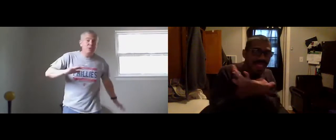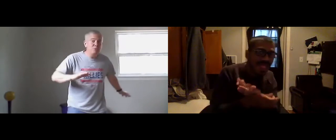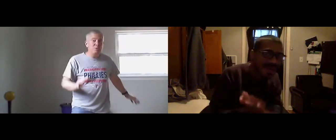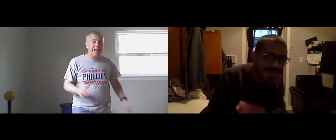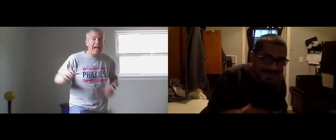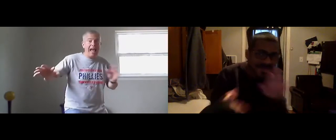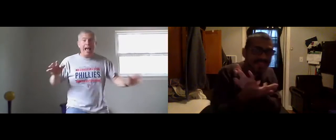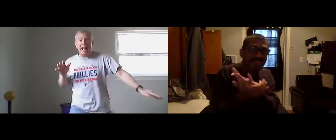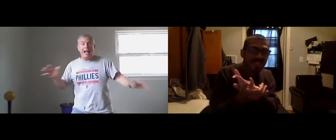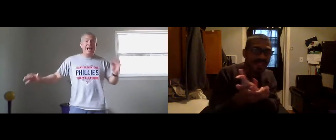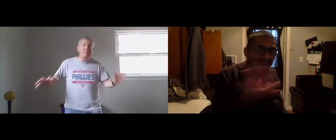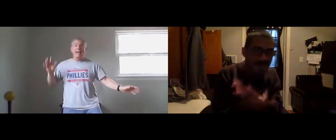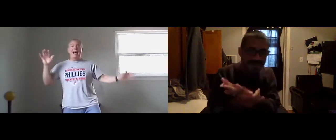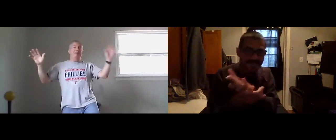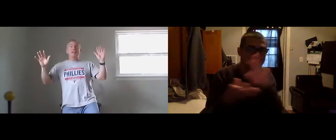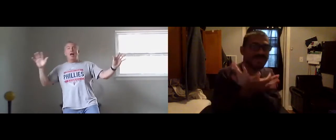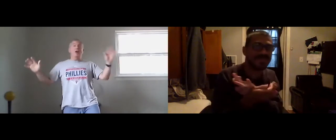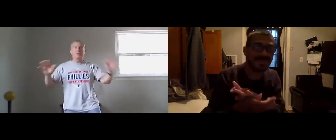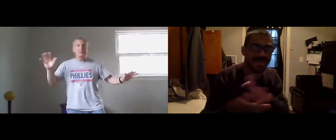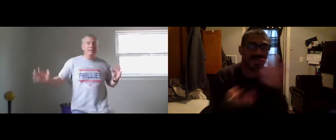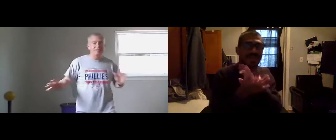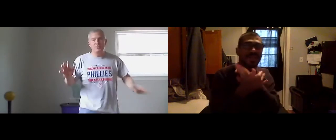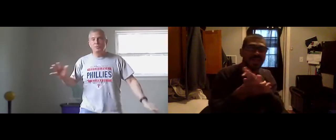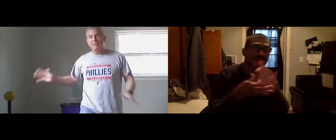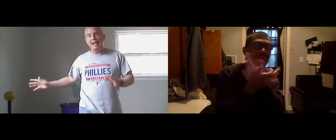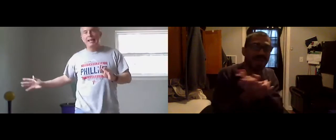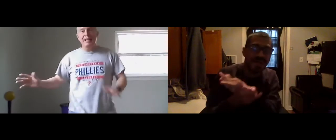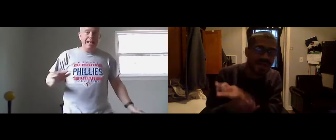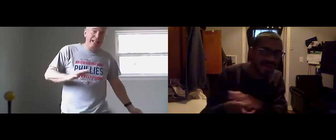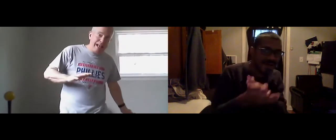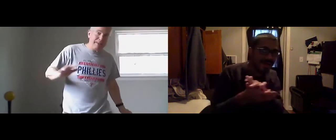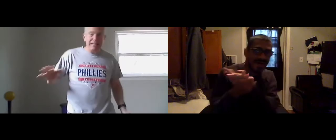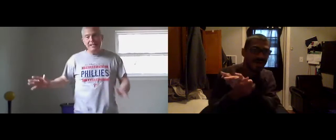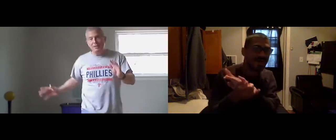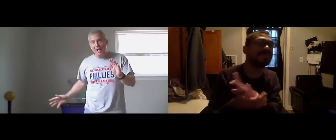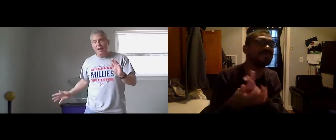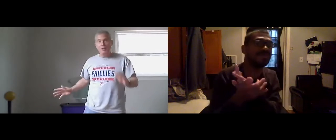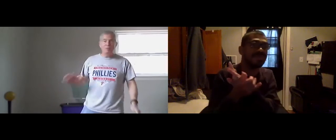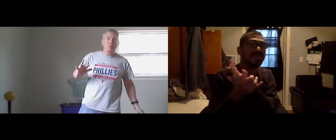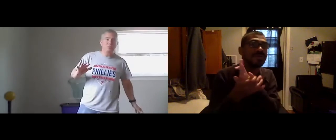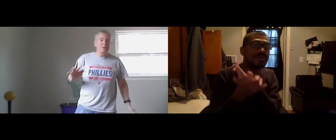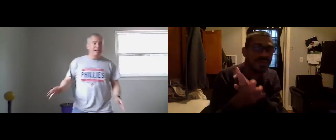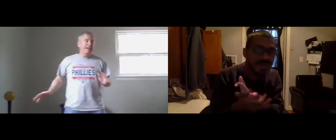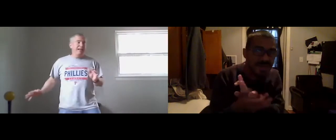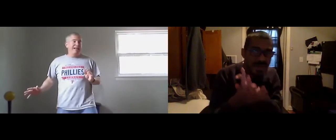you. Because I'm happy. Clap along if you feel like that's what you want to do.